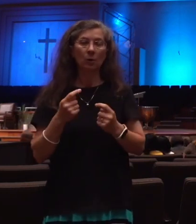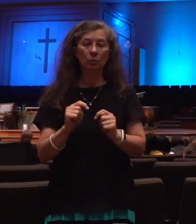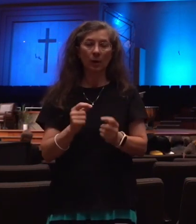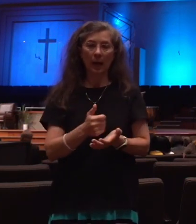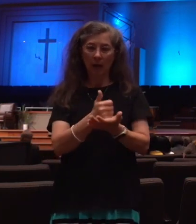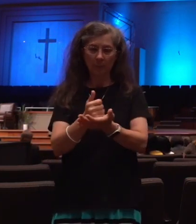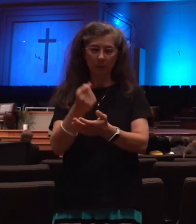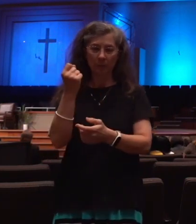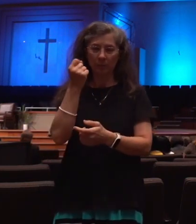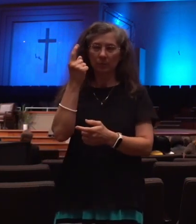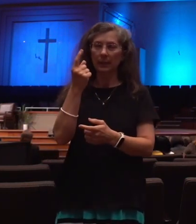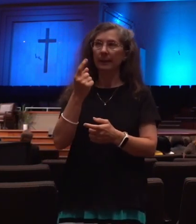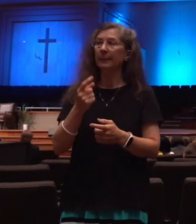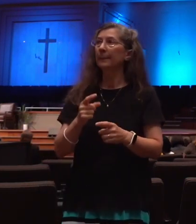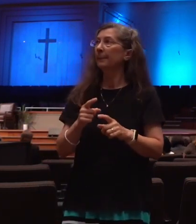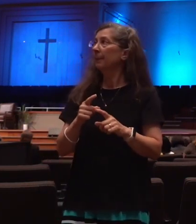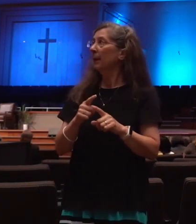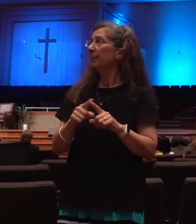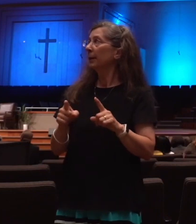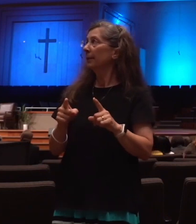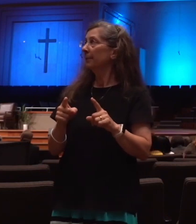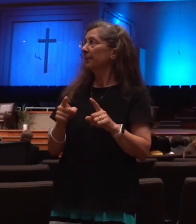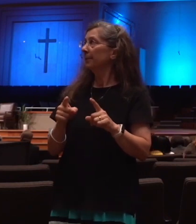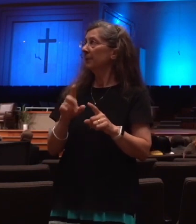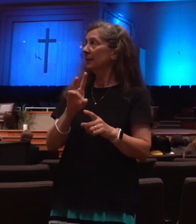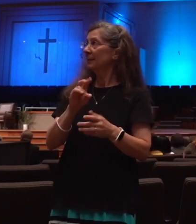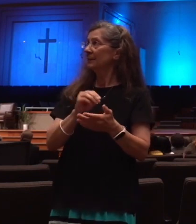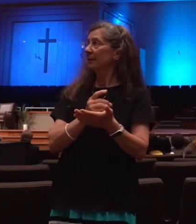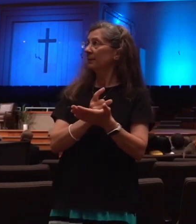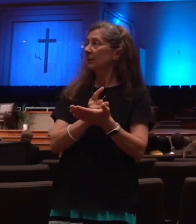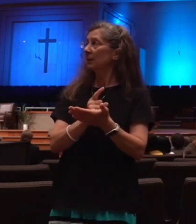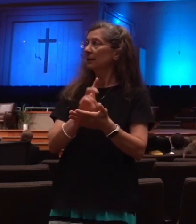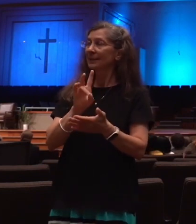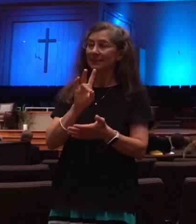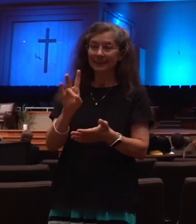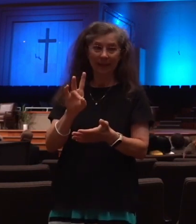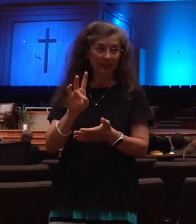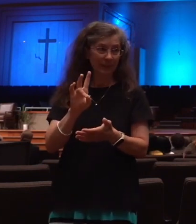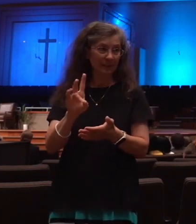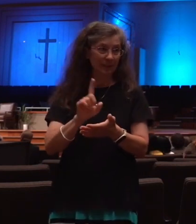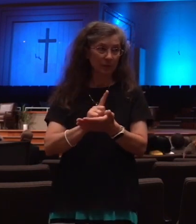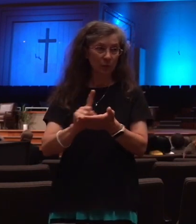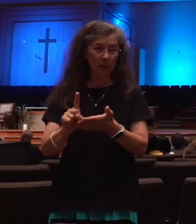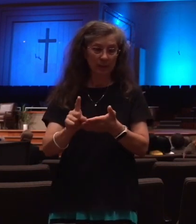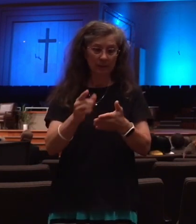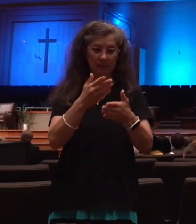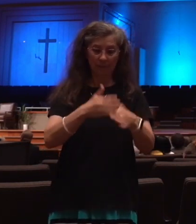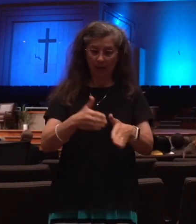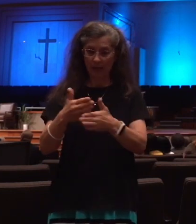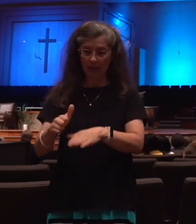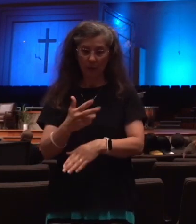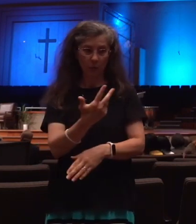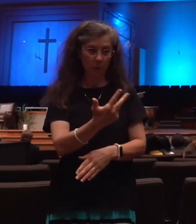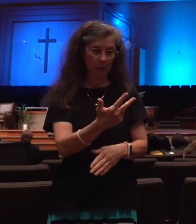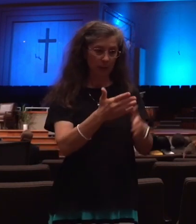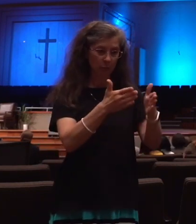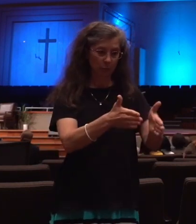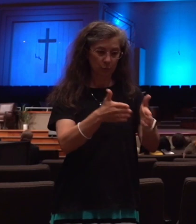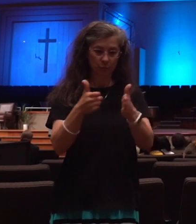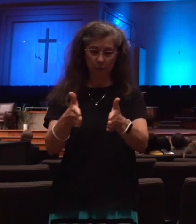But it's divided really into three parts, okay? First of all,